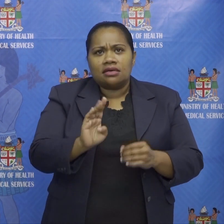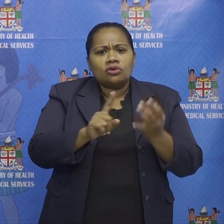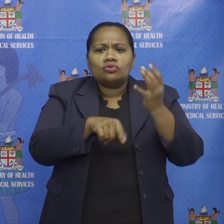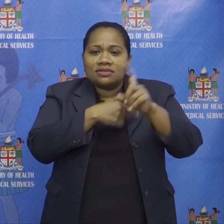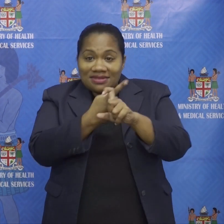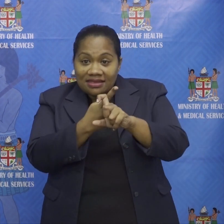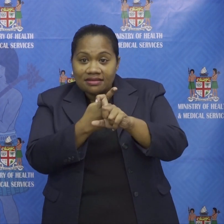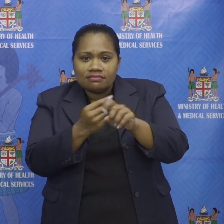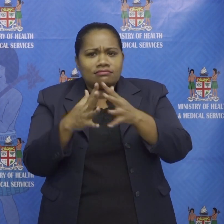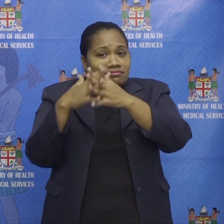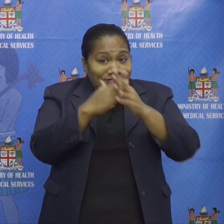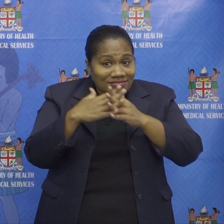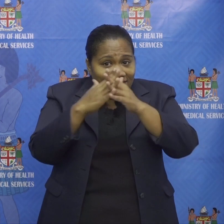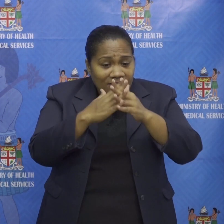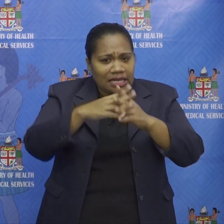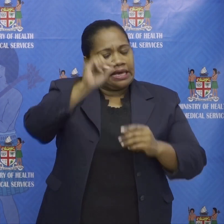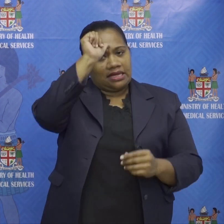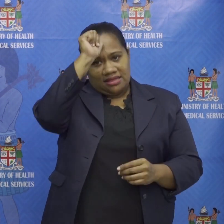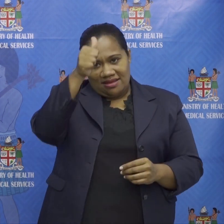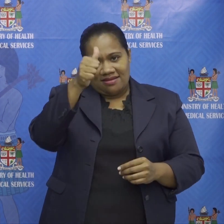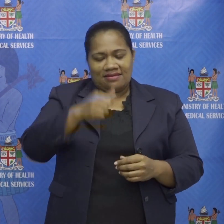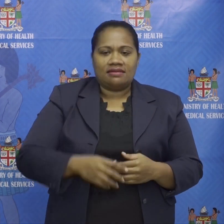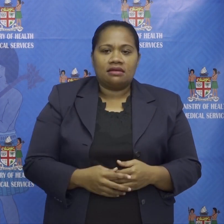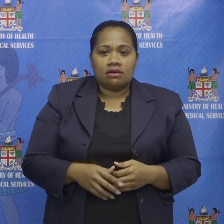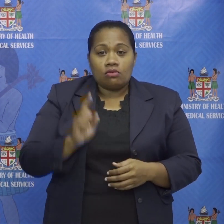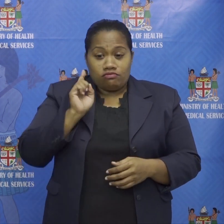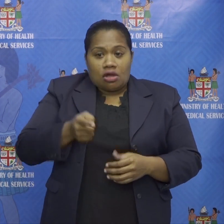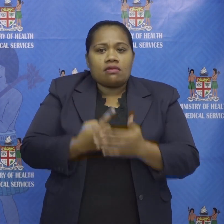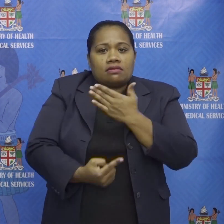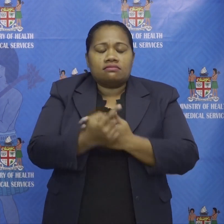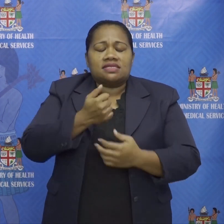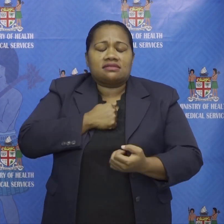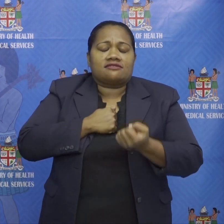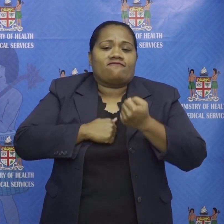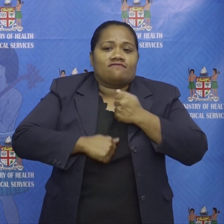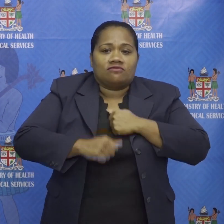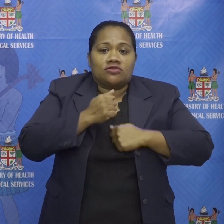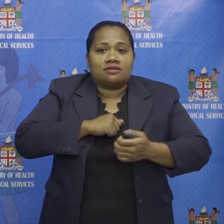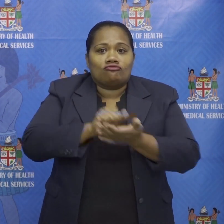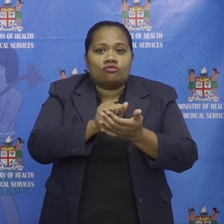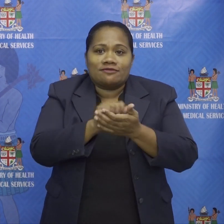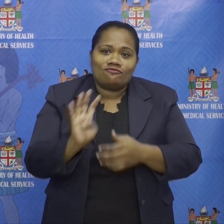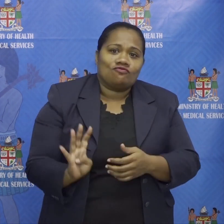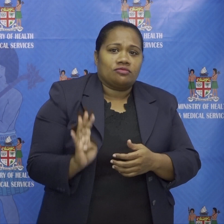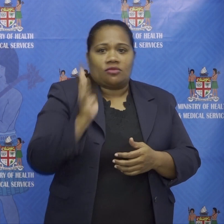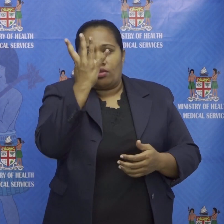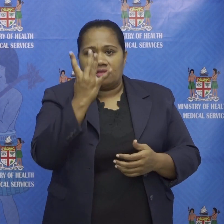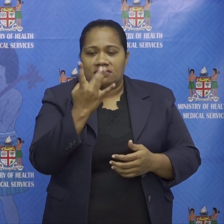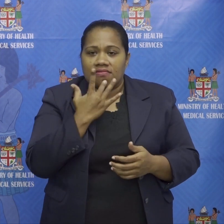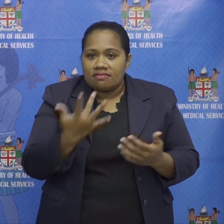which is suffering a painful fourth wave the likes of which the world has never seen